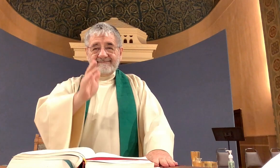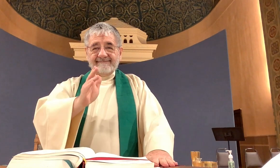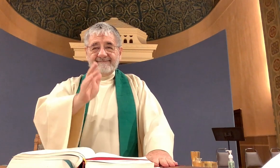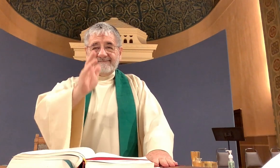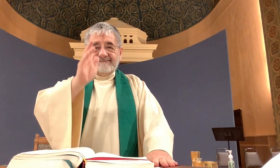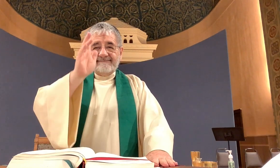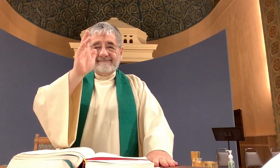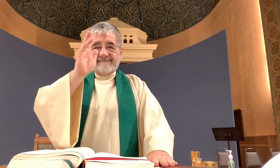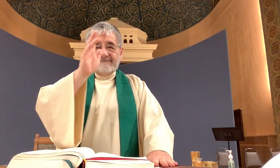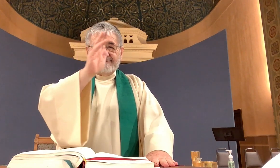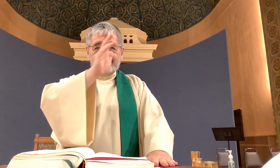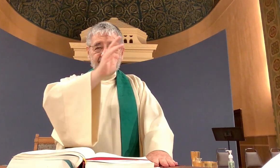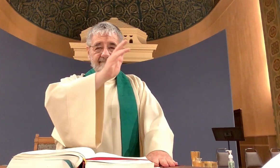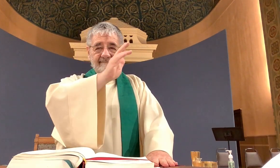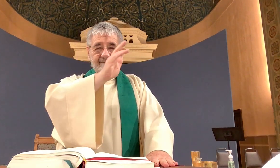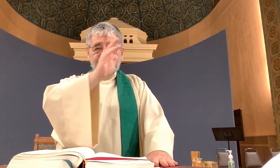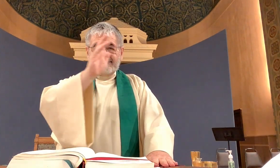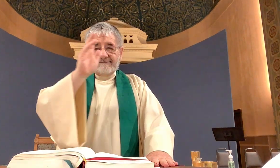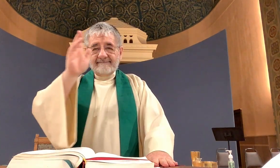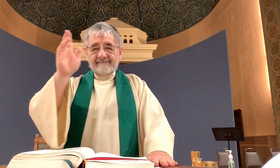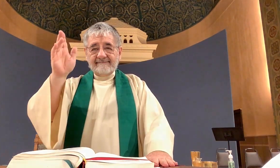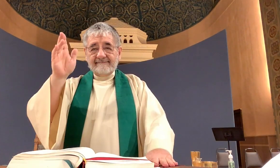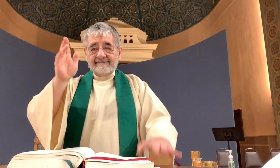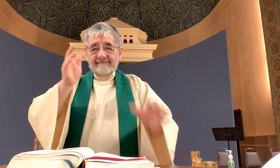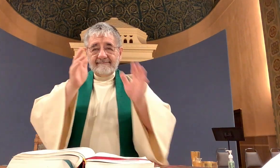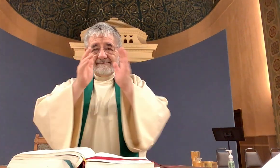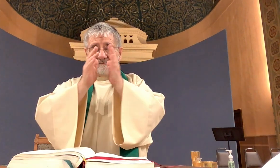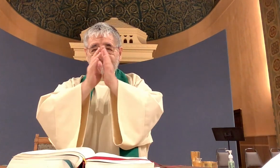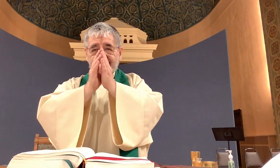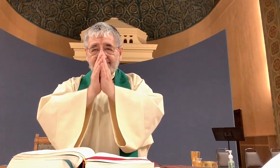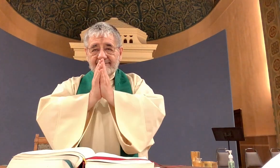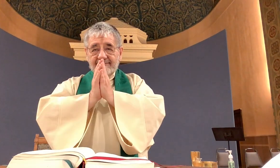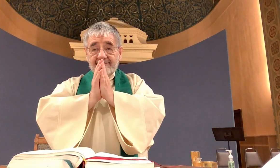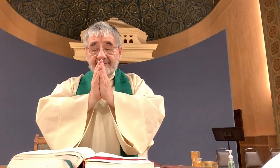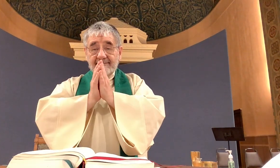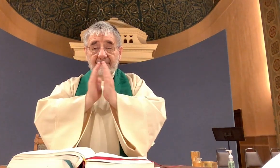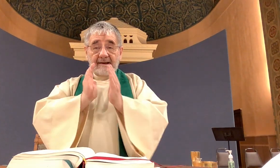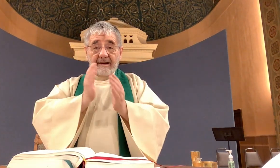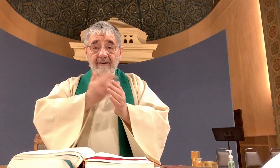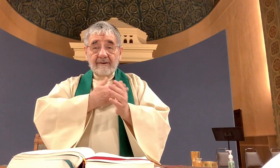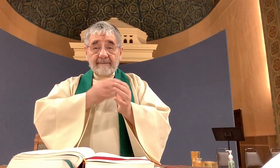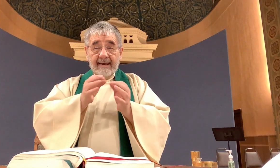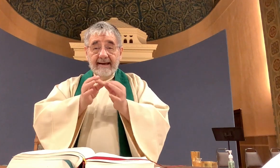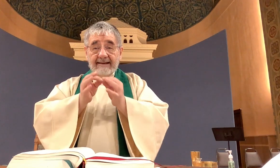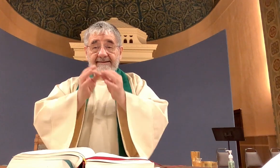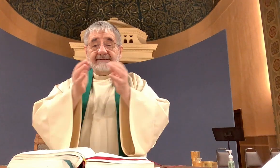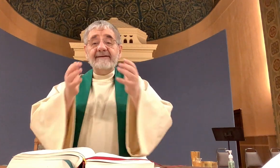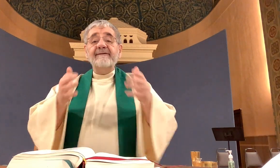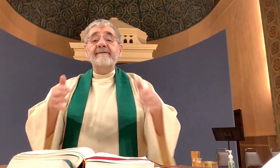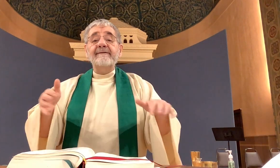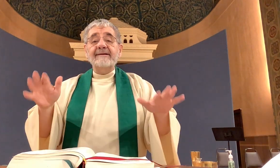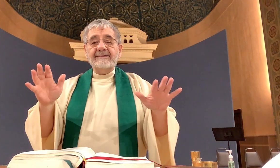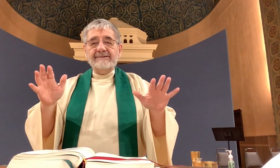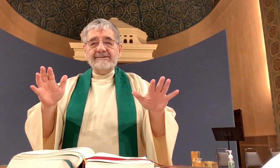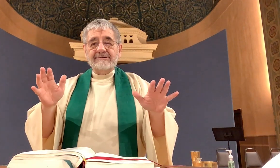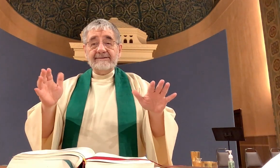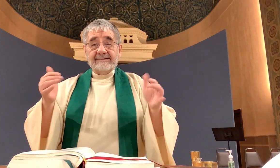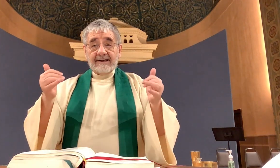the Father, the Son, and the Holy Spirit. Amen. The Mass has